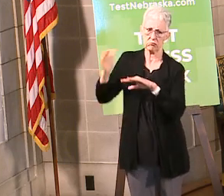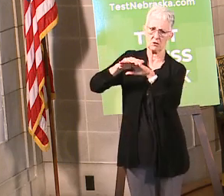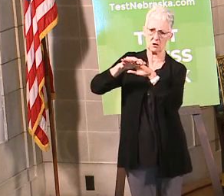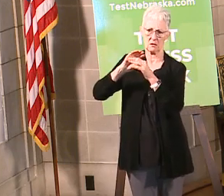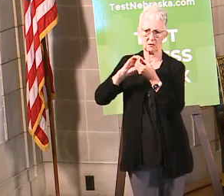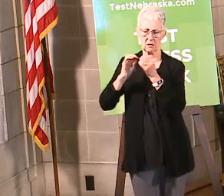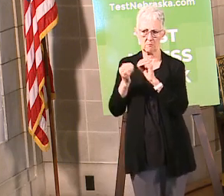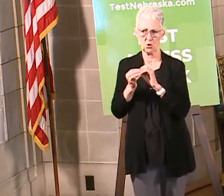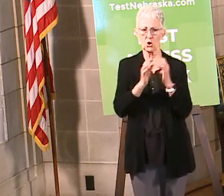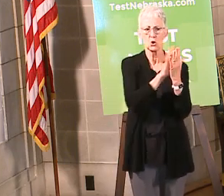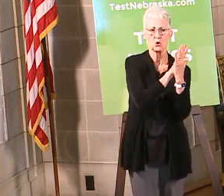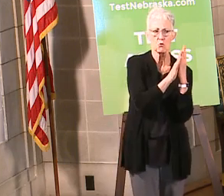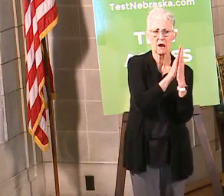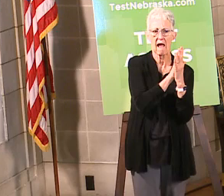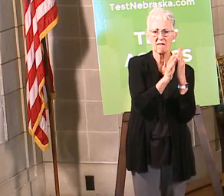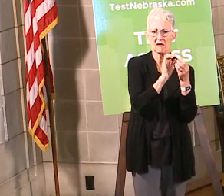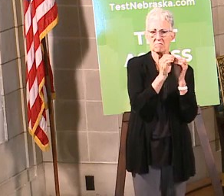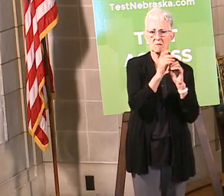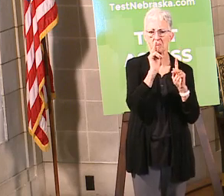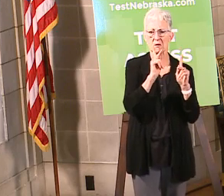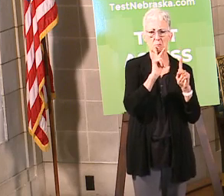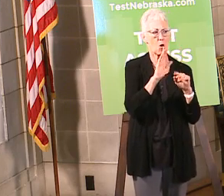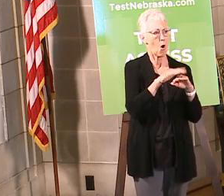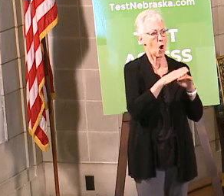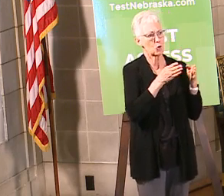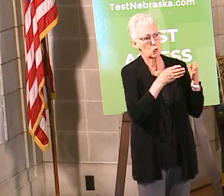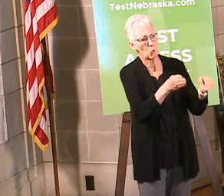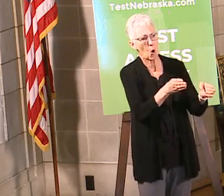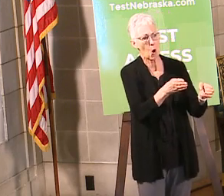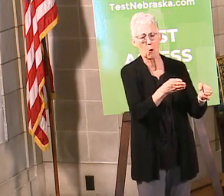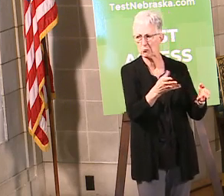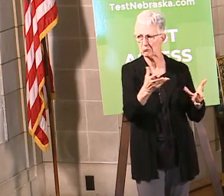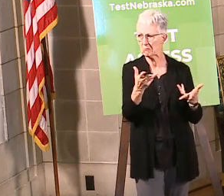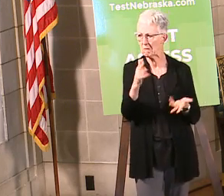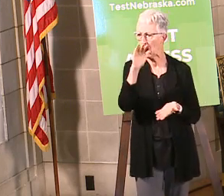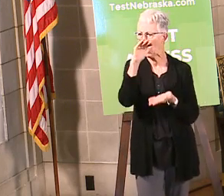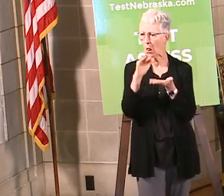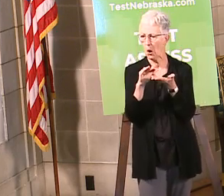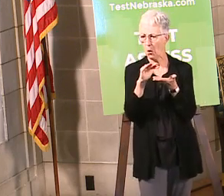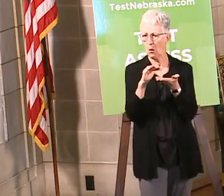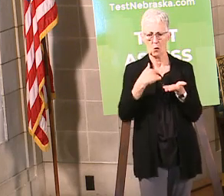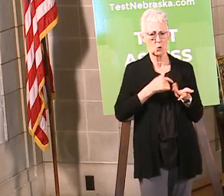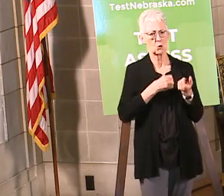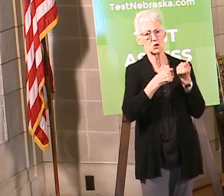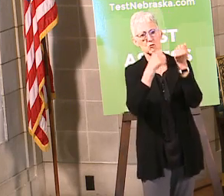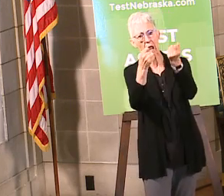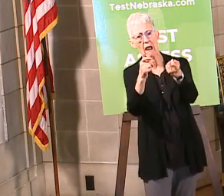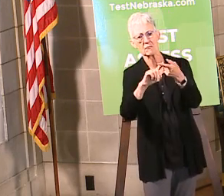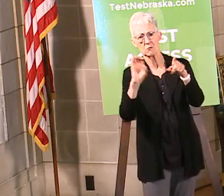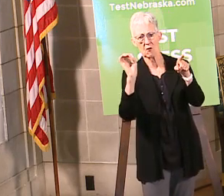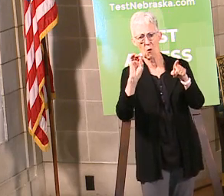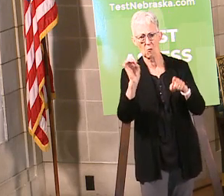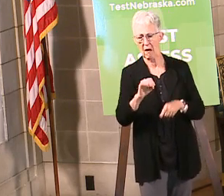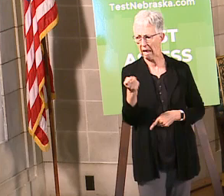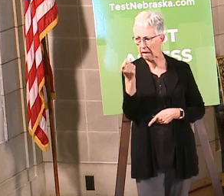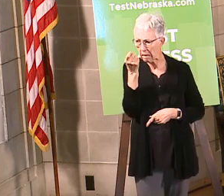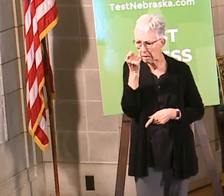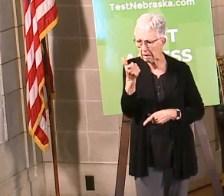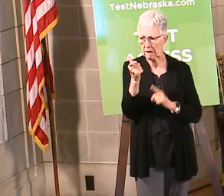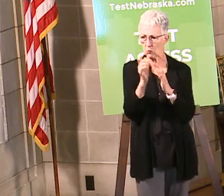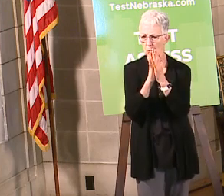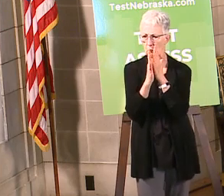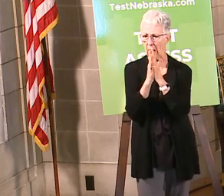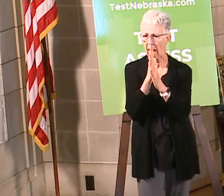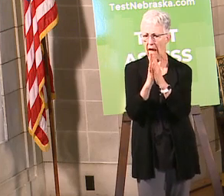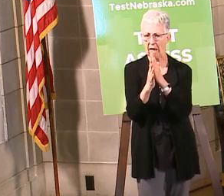traffic counts are very low and we all can see that if we drive from here to Omaha we see the interstate has very little traffic other